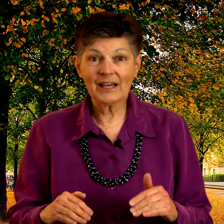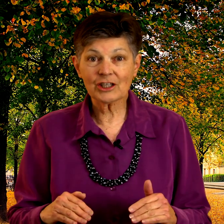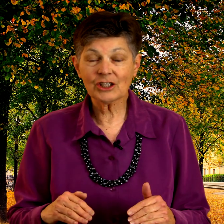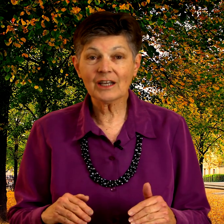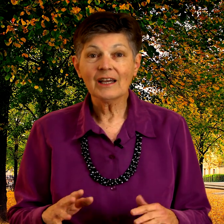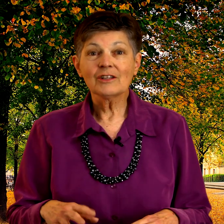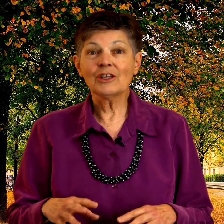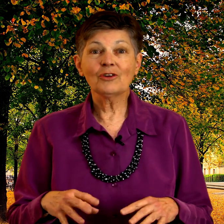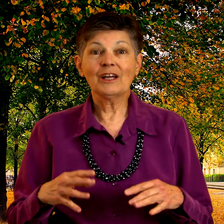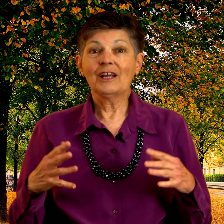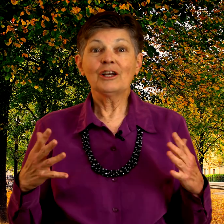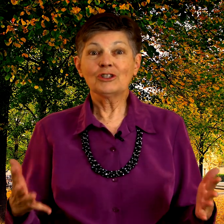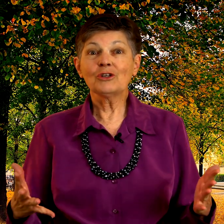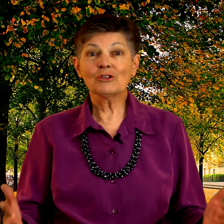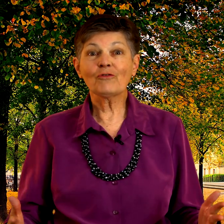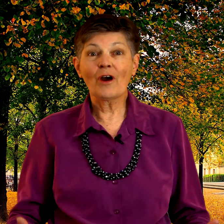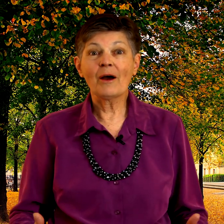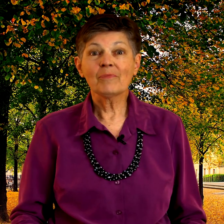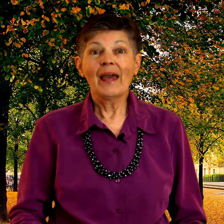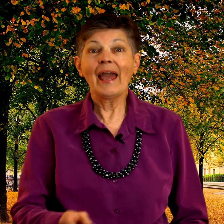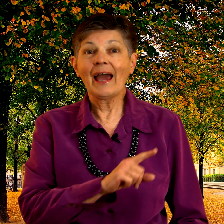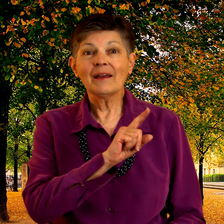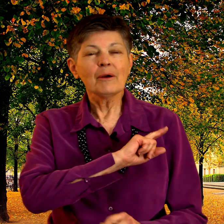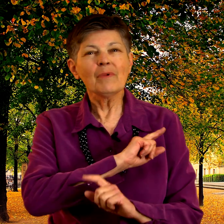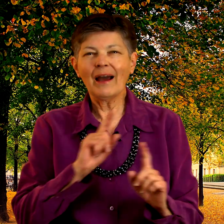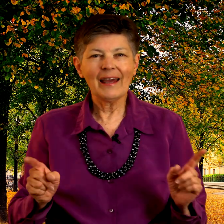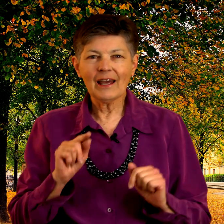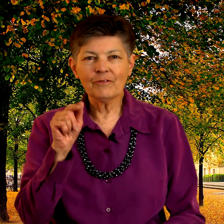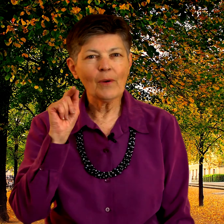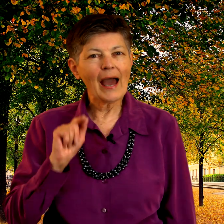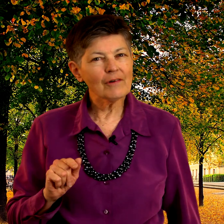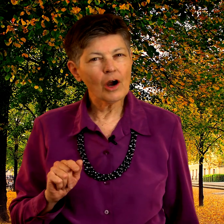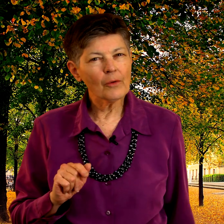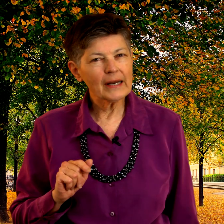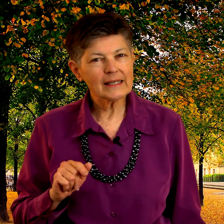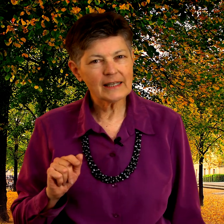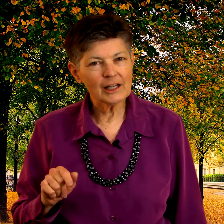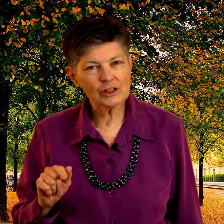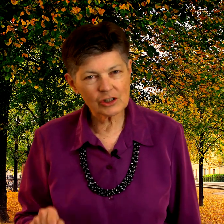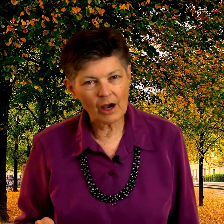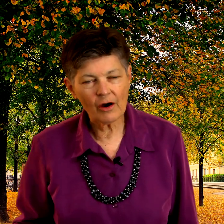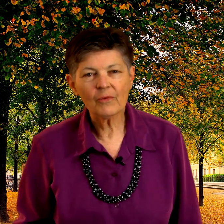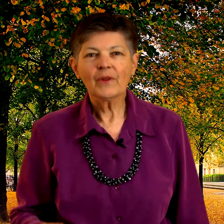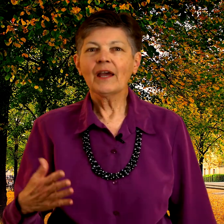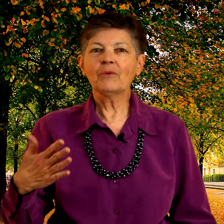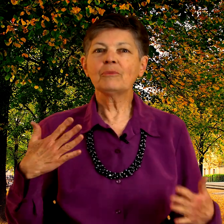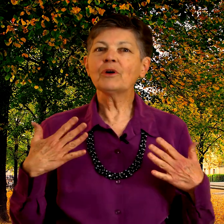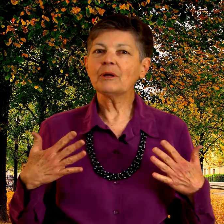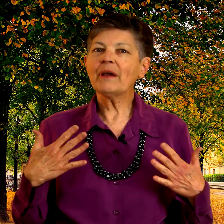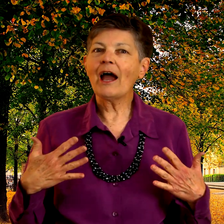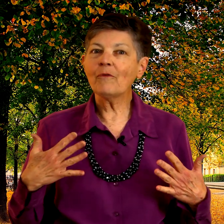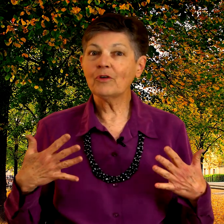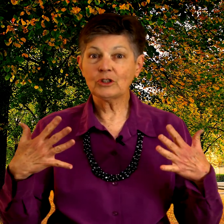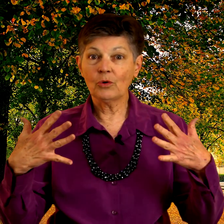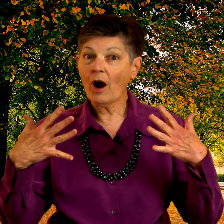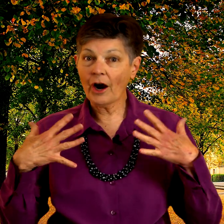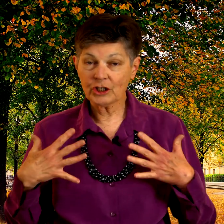section that you can choose from. And if you haven't already done so, it would really be helpful to our